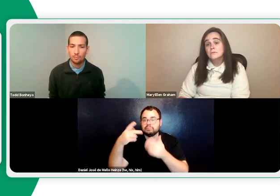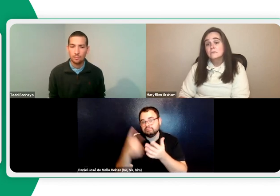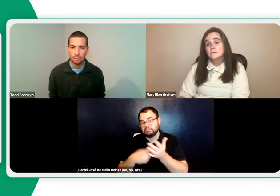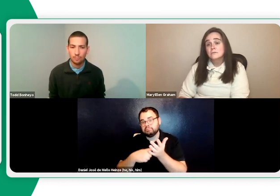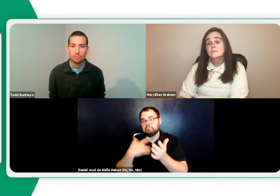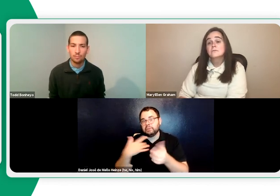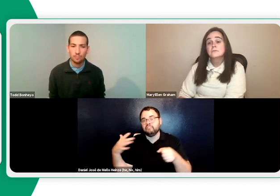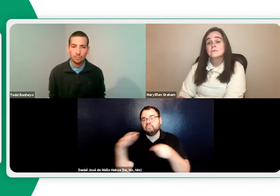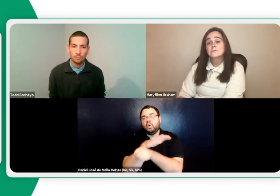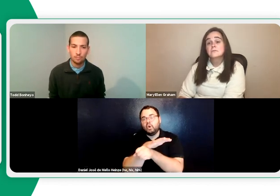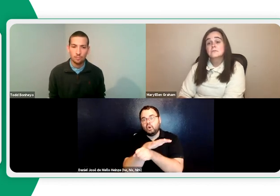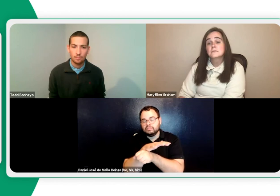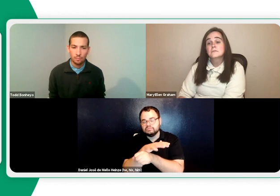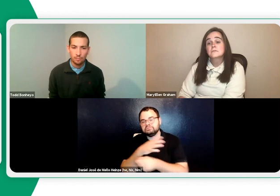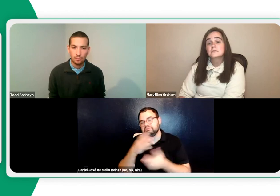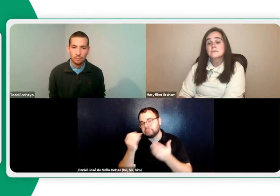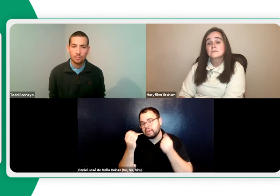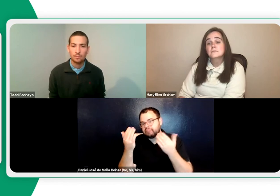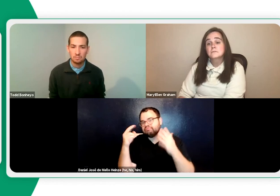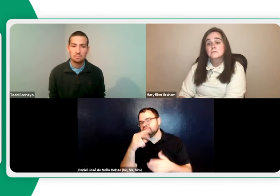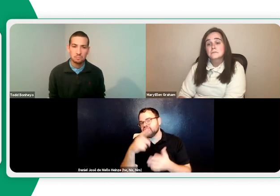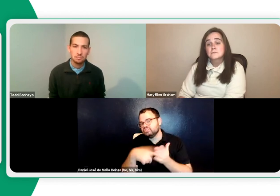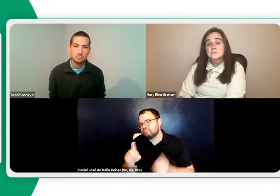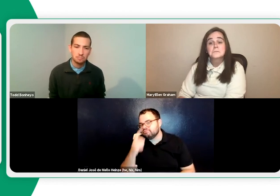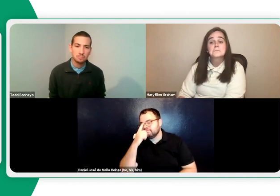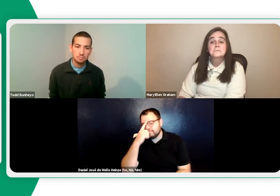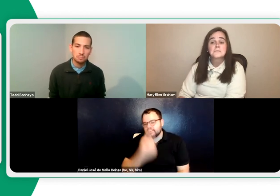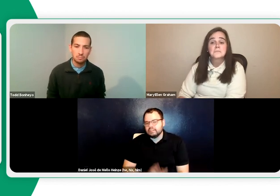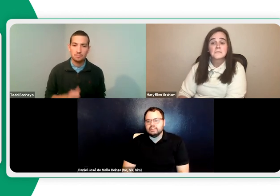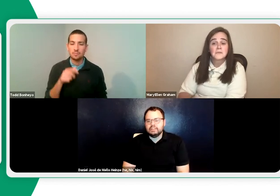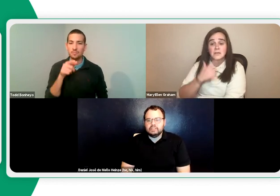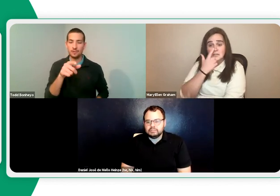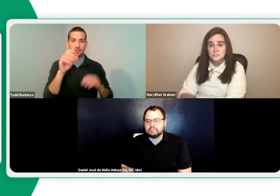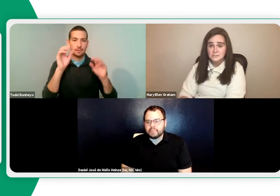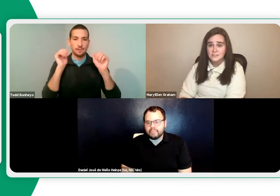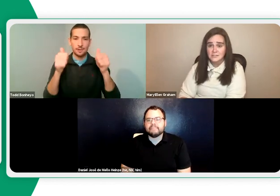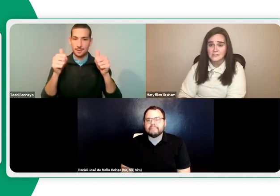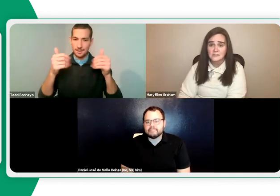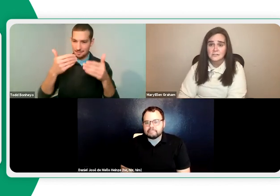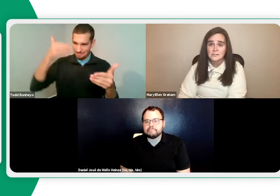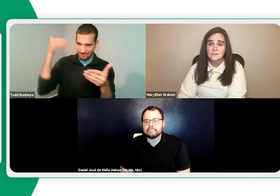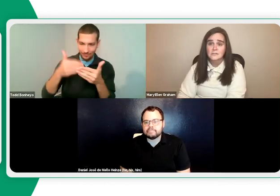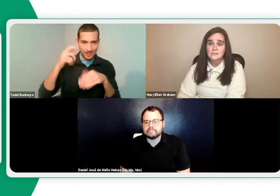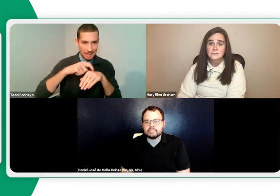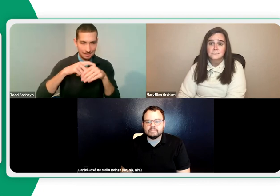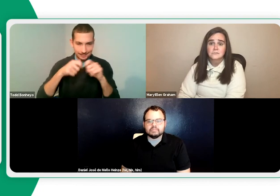there's different time amounts of time to sign up. And sometimes their list is full. So check it out.